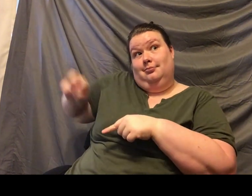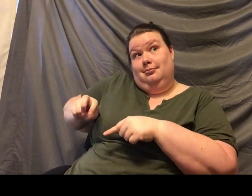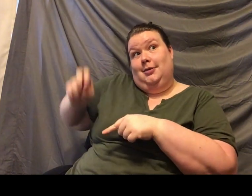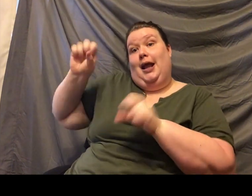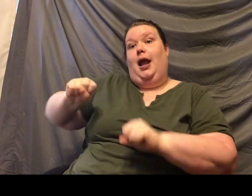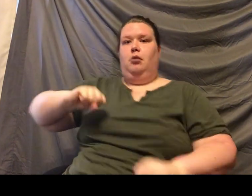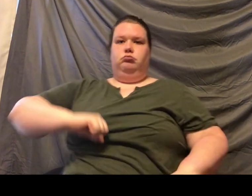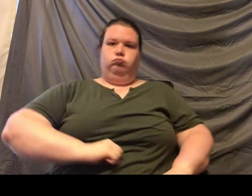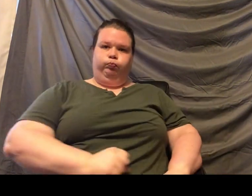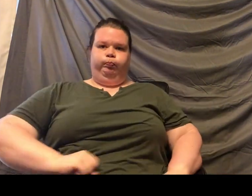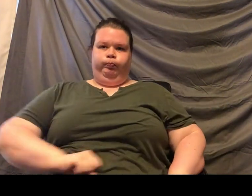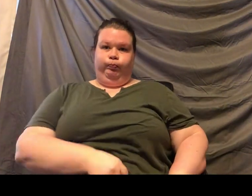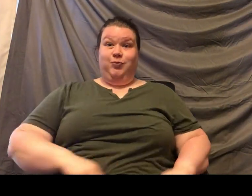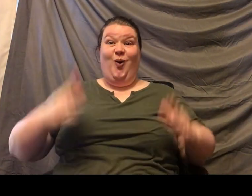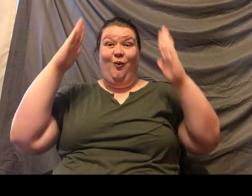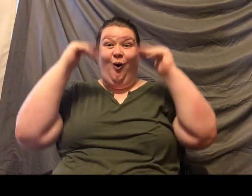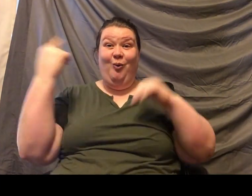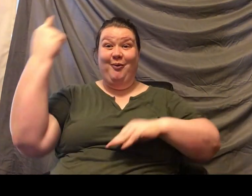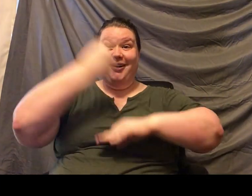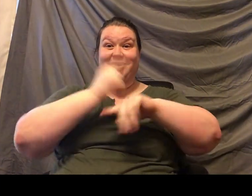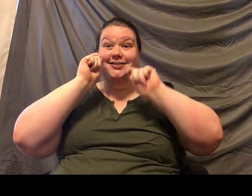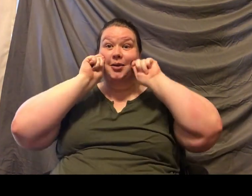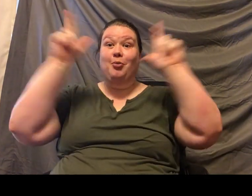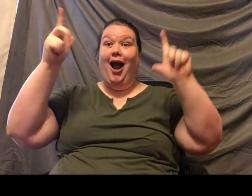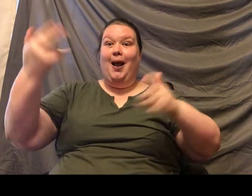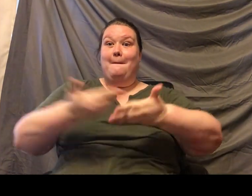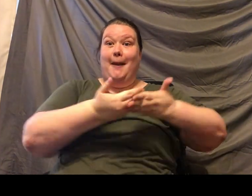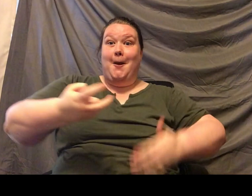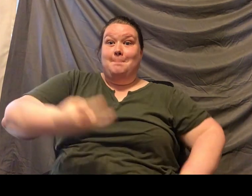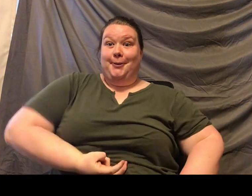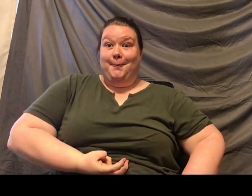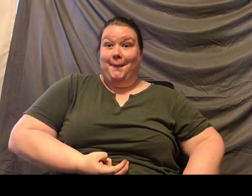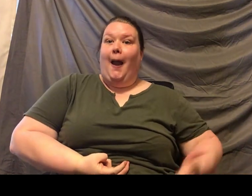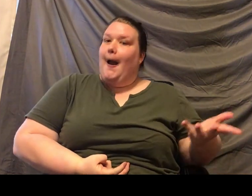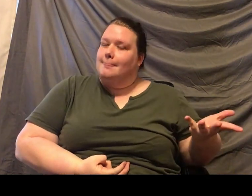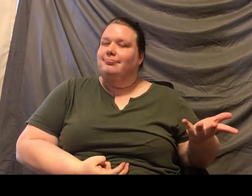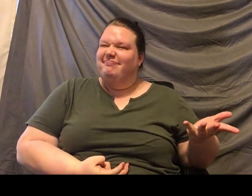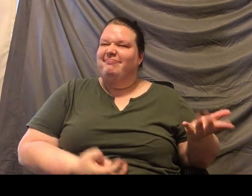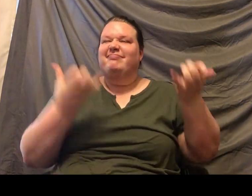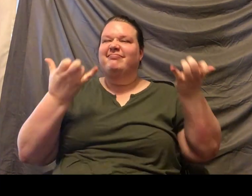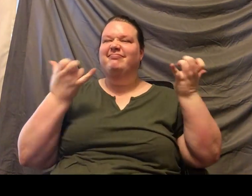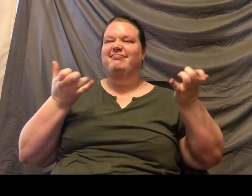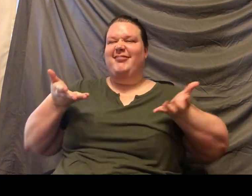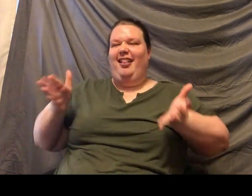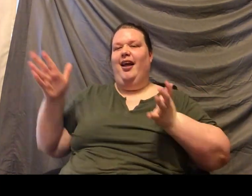day we're hoping that we'll have a surprise in the ultrasound and we'll be able to see that we'll have a baby. But until that happens, we're going to let them hang out together and continue